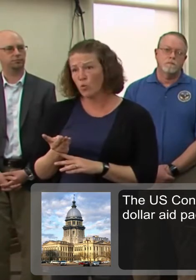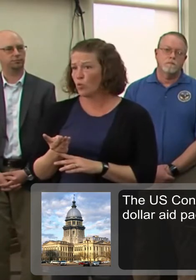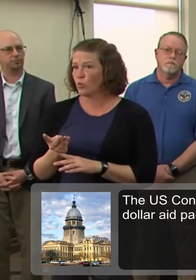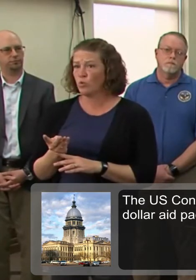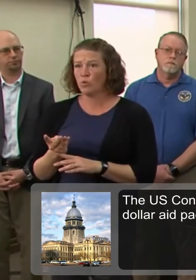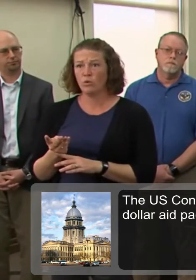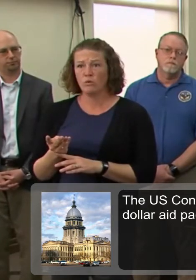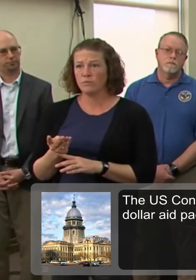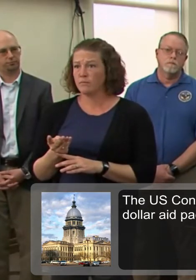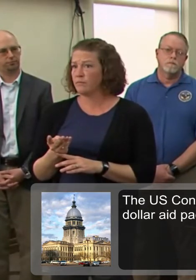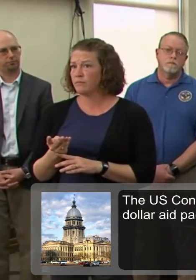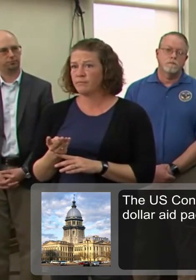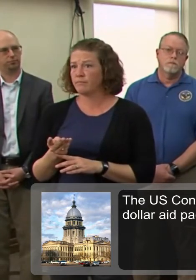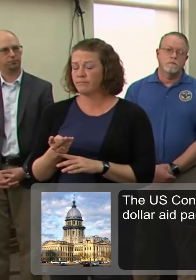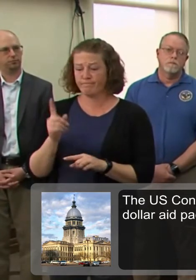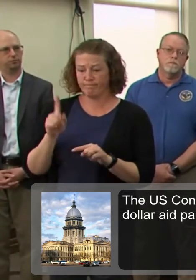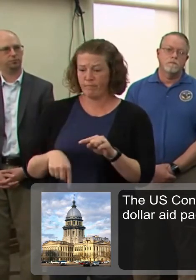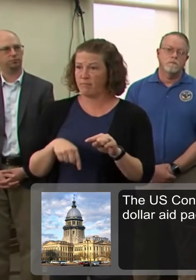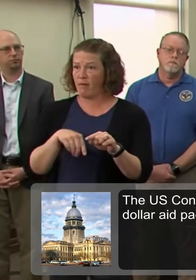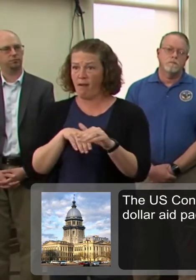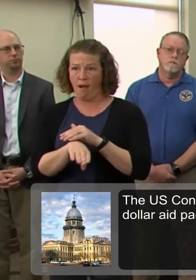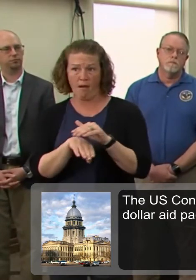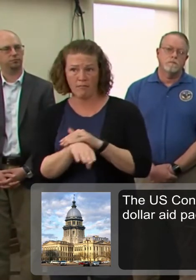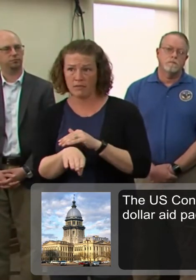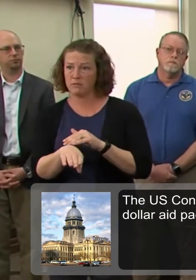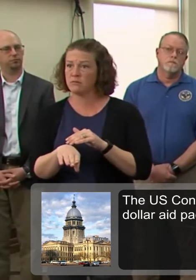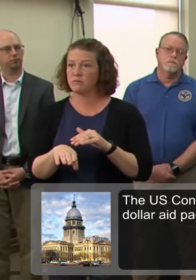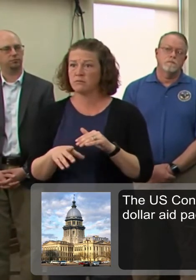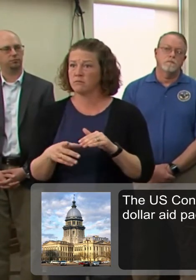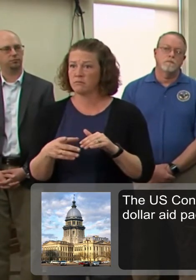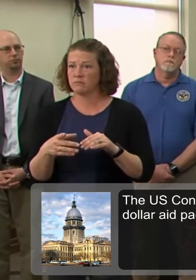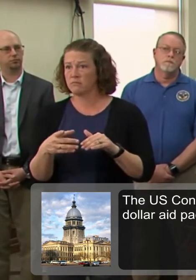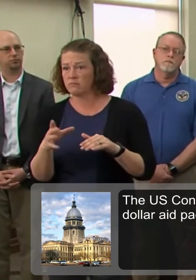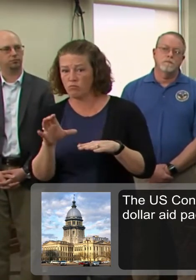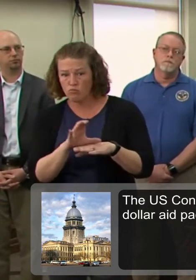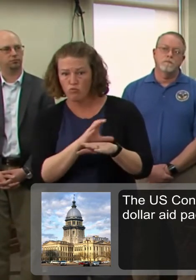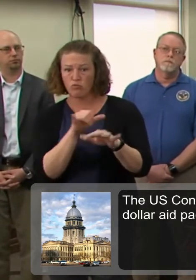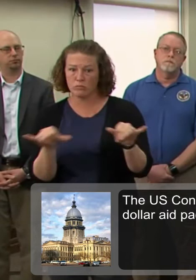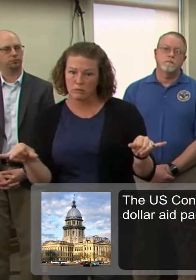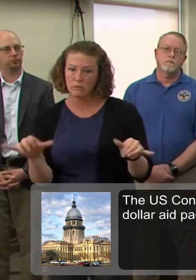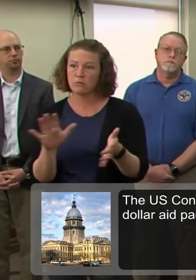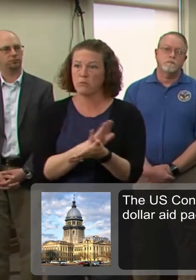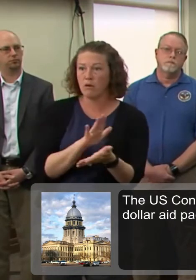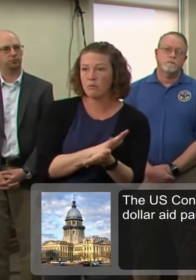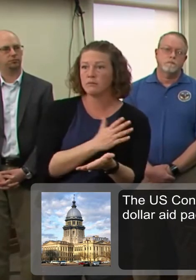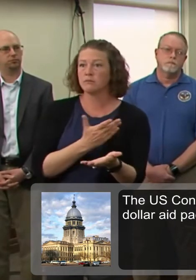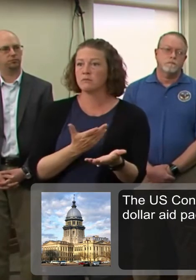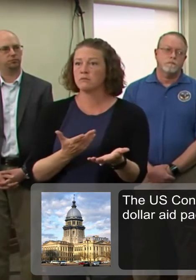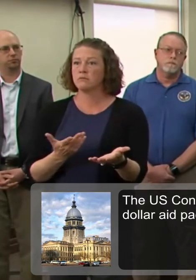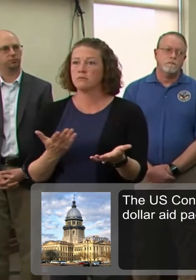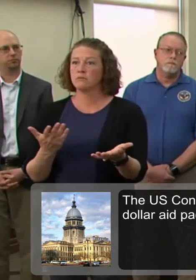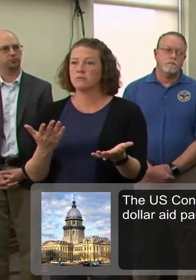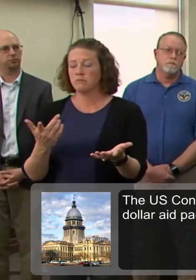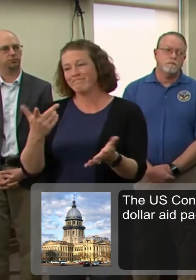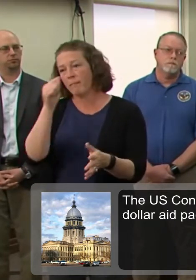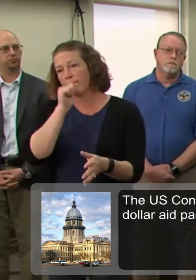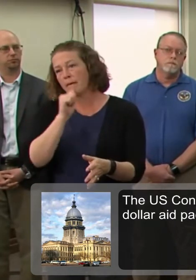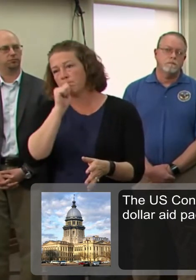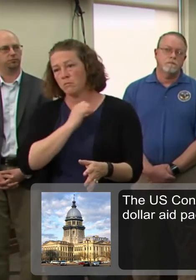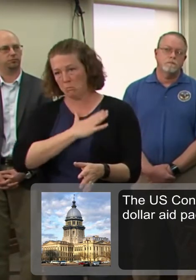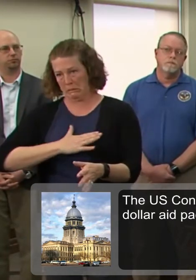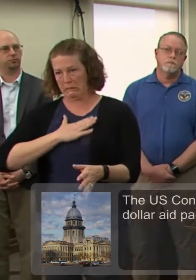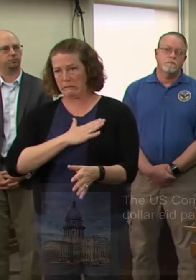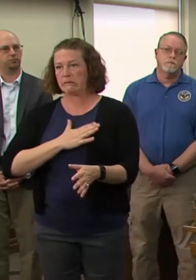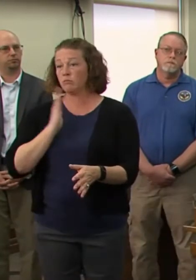kinds of documents that people are looking for in their FOIA requests. So hopefully people will be a bit patient, but we intend to